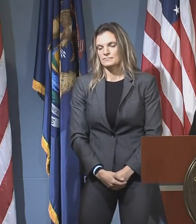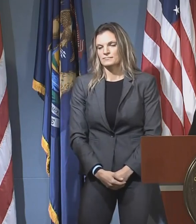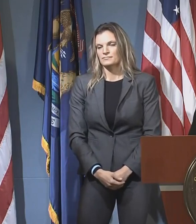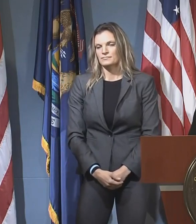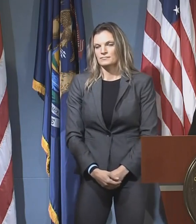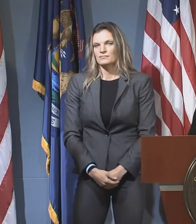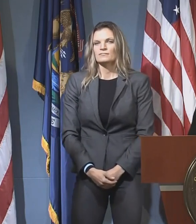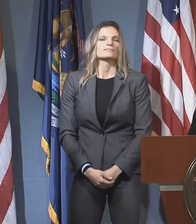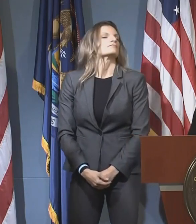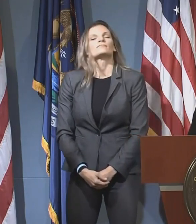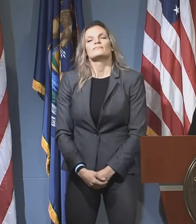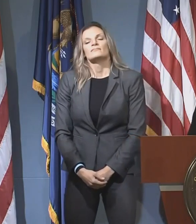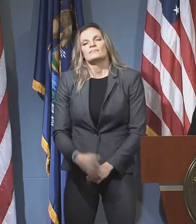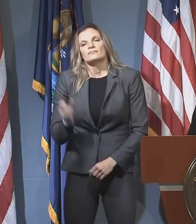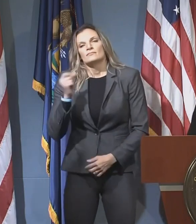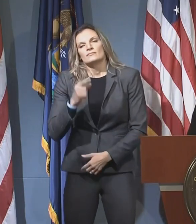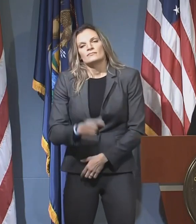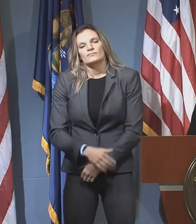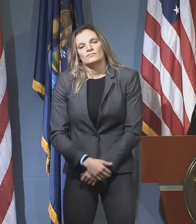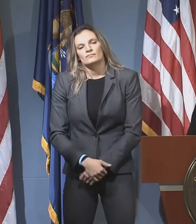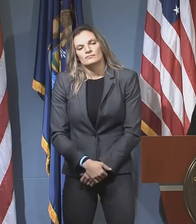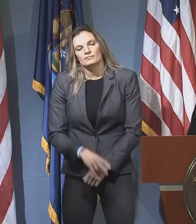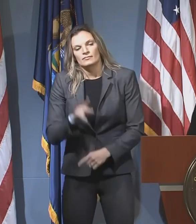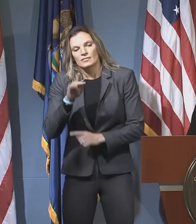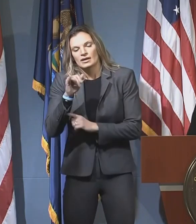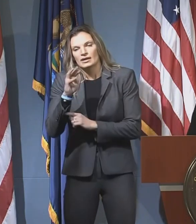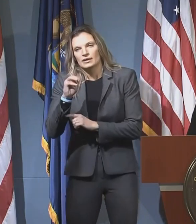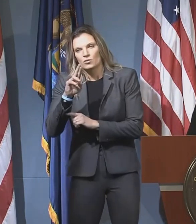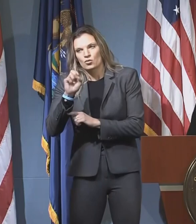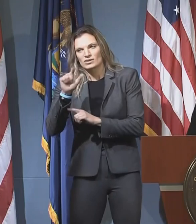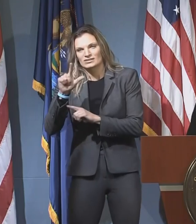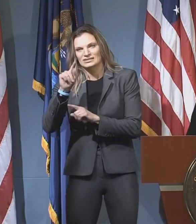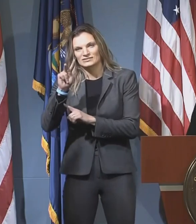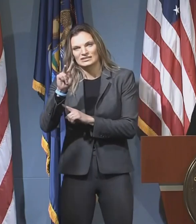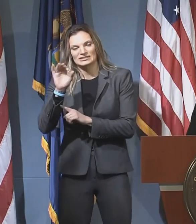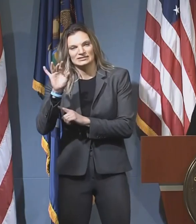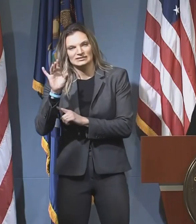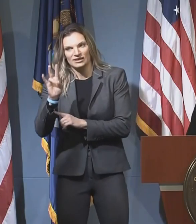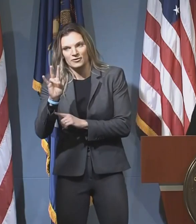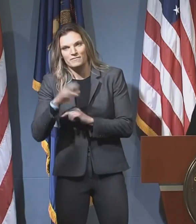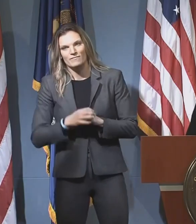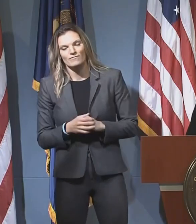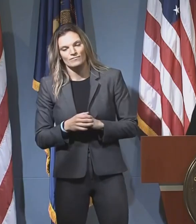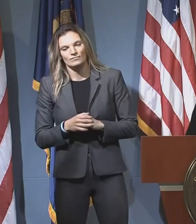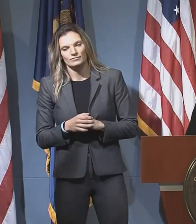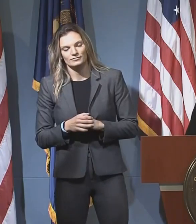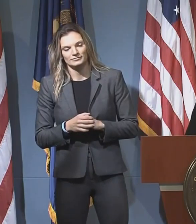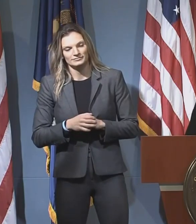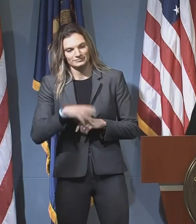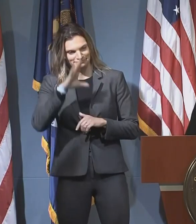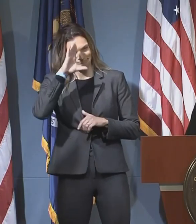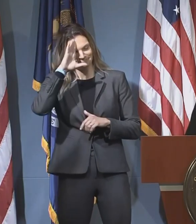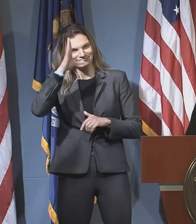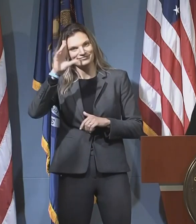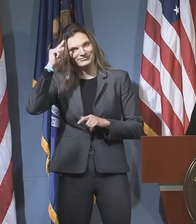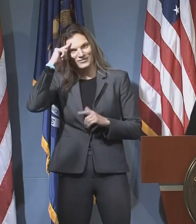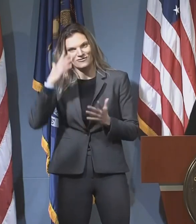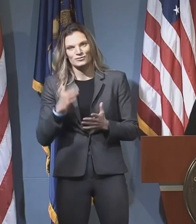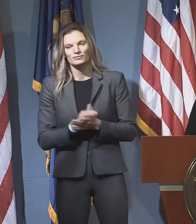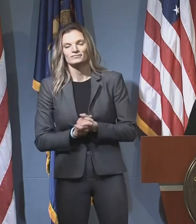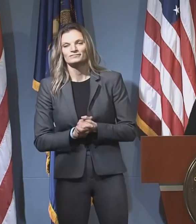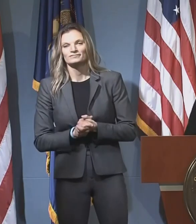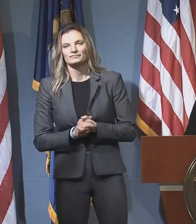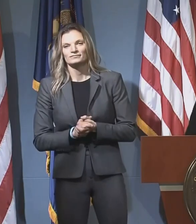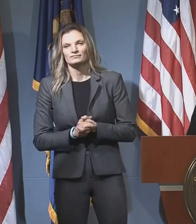Okay, Governor, the next question will come from Kim Russell with TV7 in Detroit. Hi, Governor. Governor, everyone